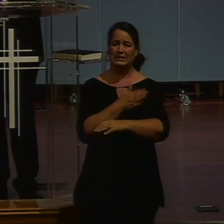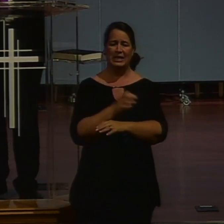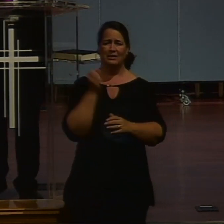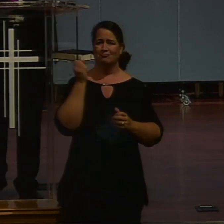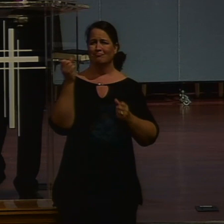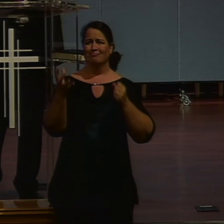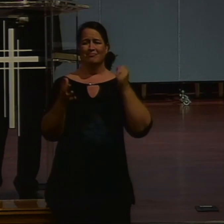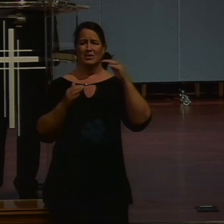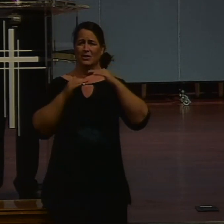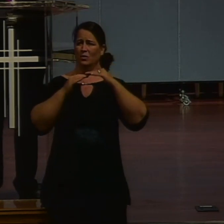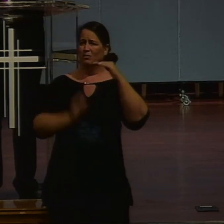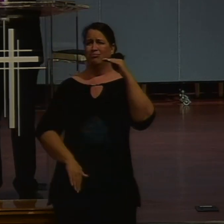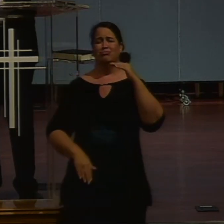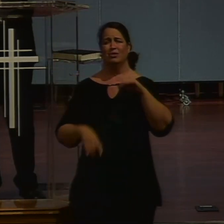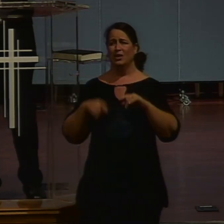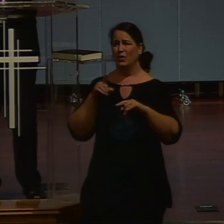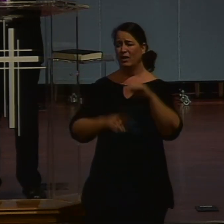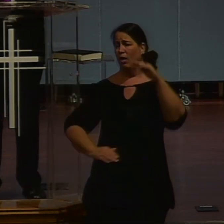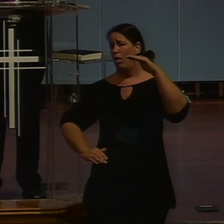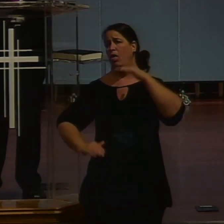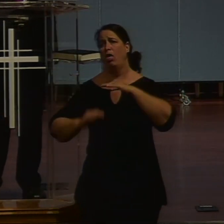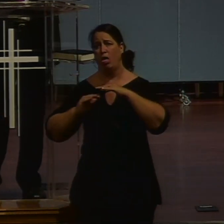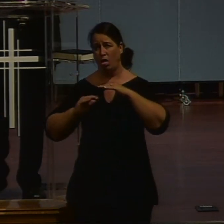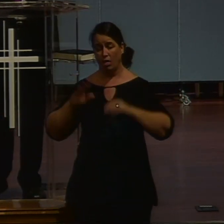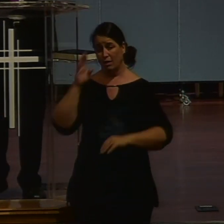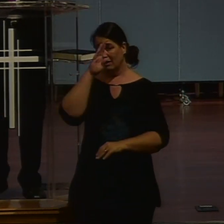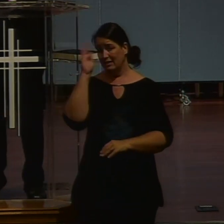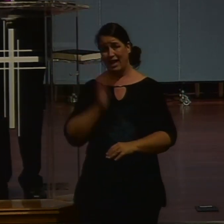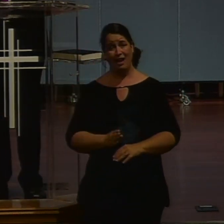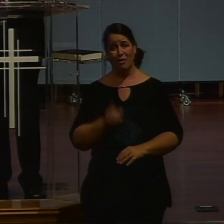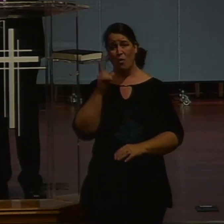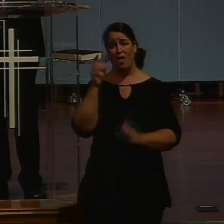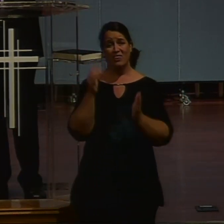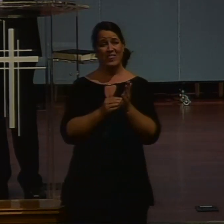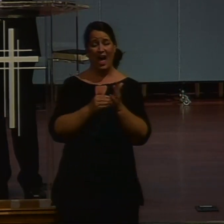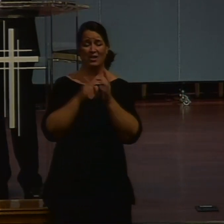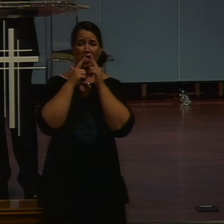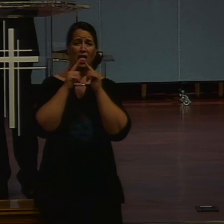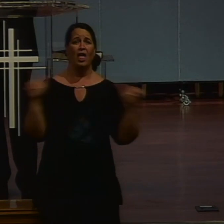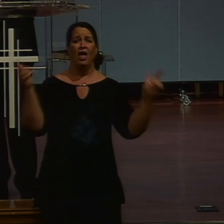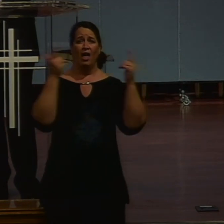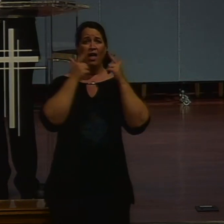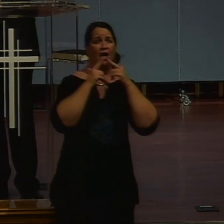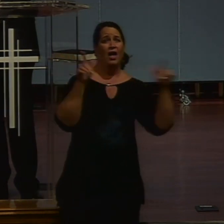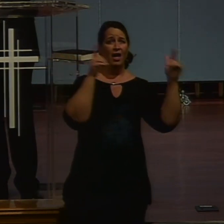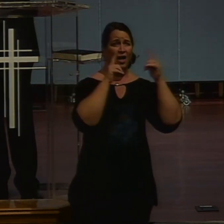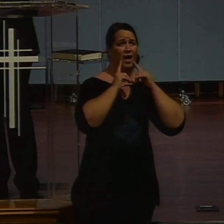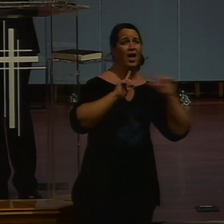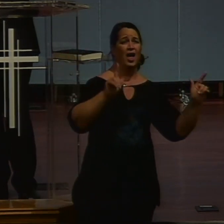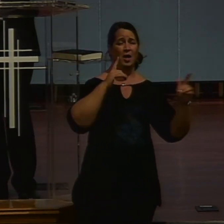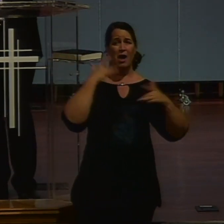fall. Of the ability. To worship. The psalmist. The song. The Red Room. Over a thousand. Tongues. To sing. My great. Redeemer's praise.